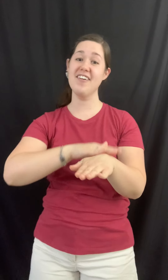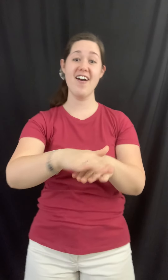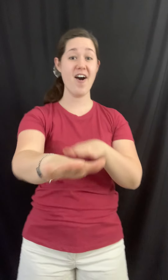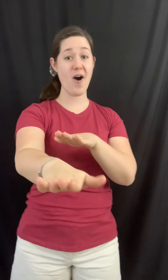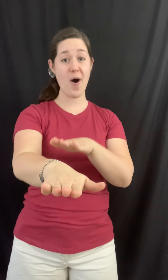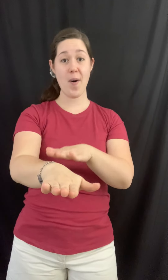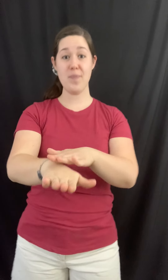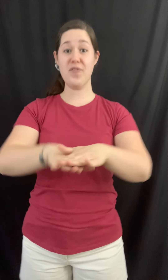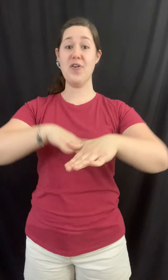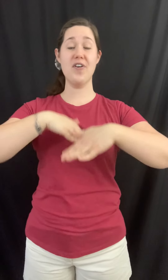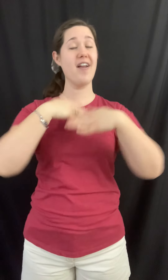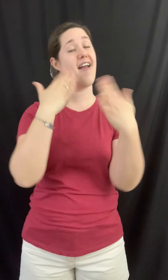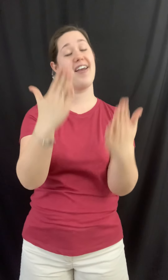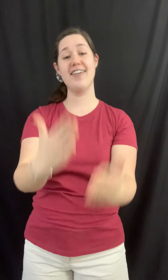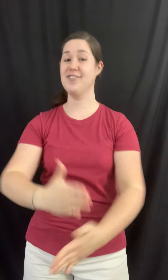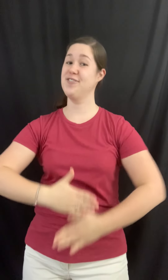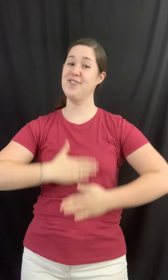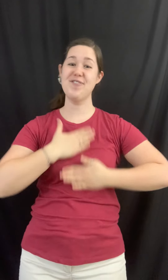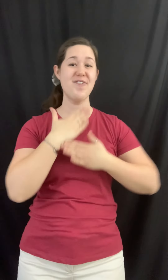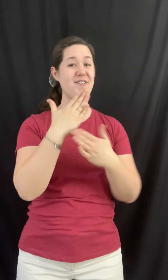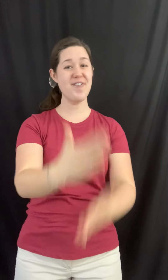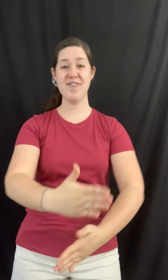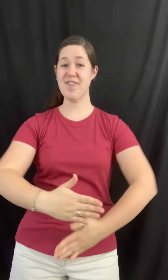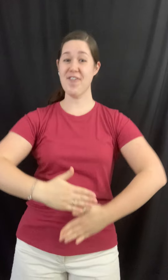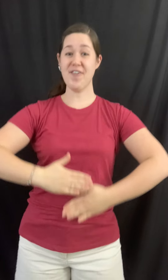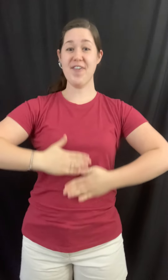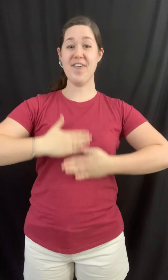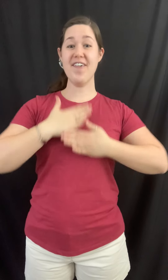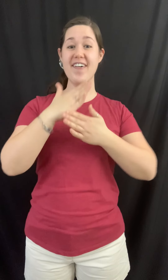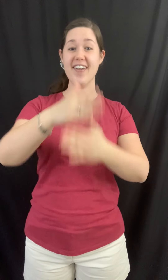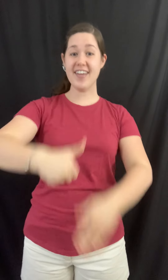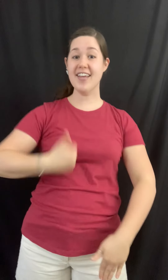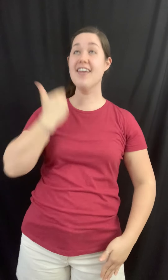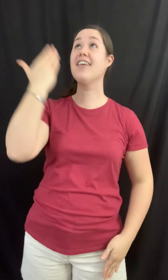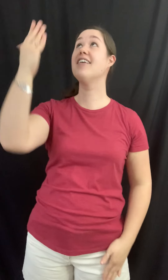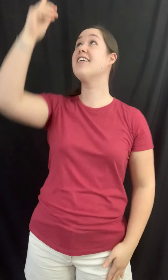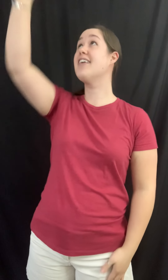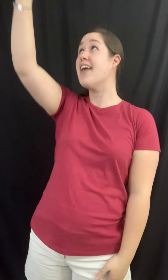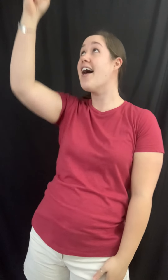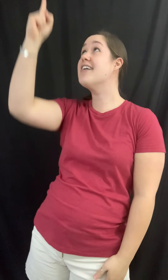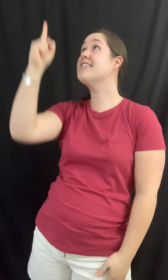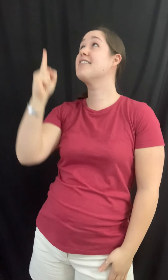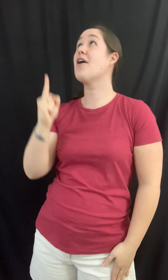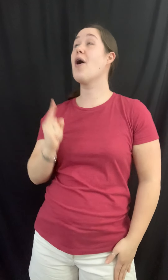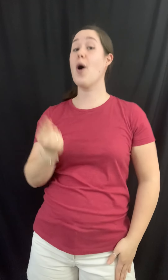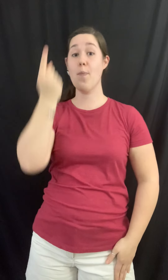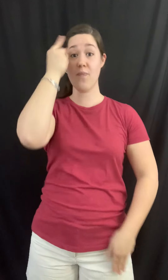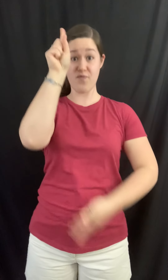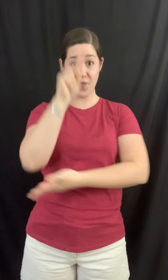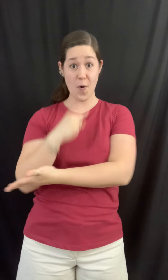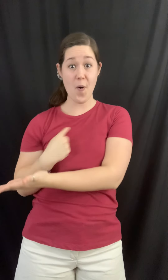comfort and joy. He has come for